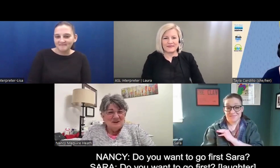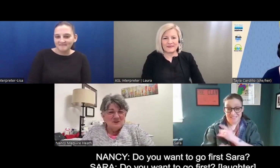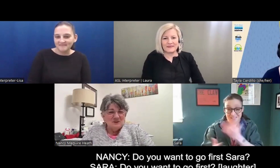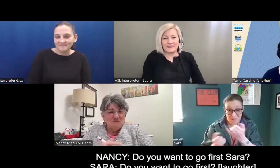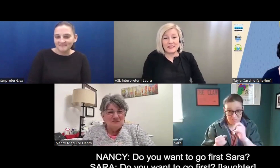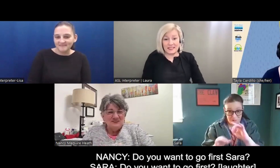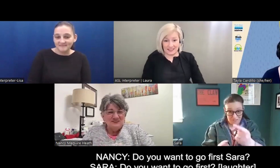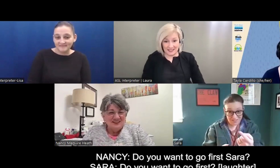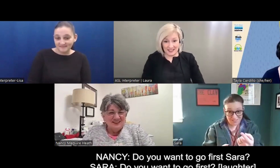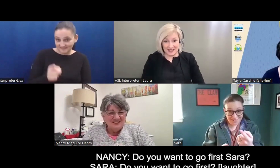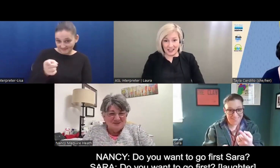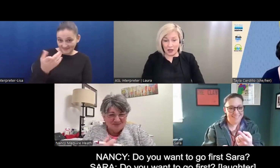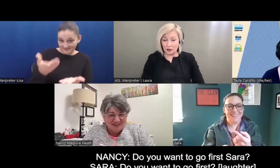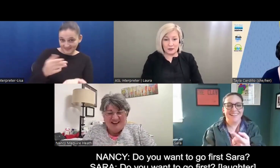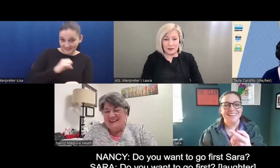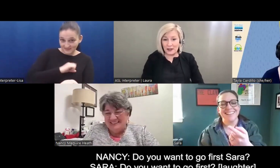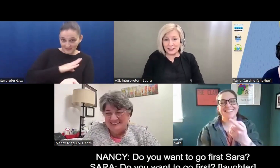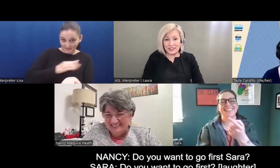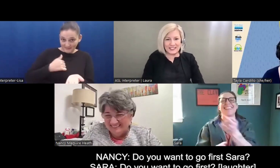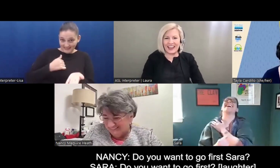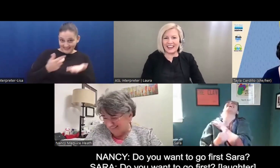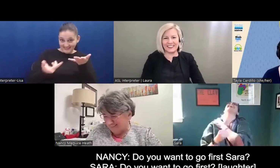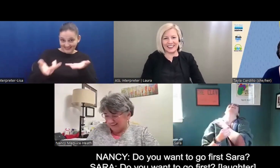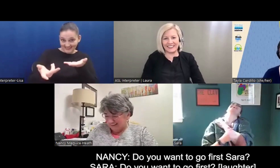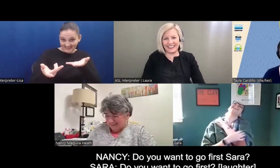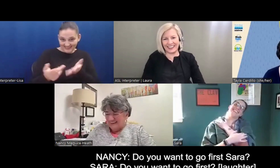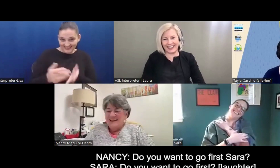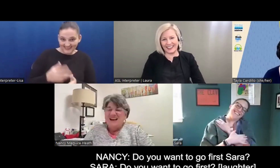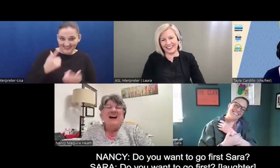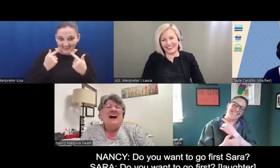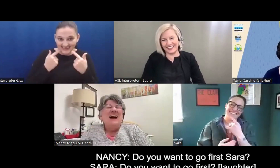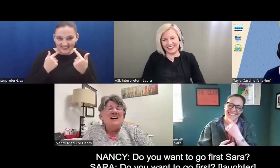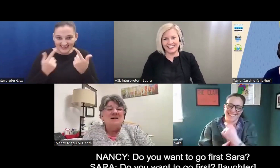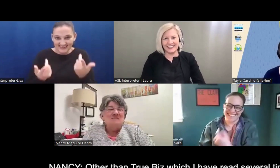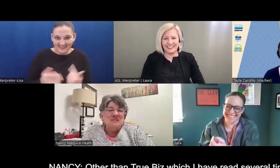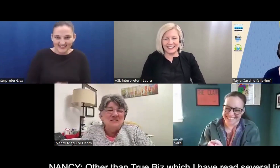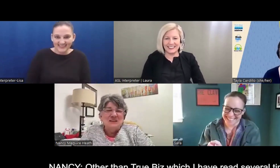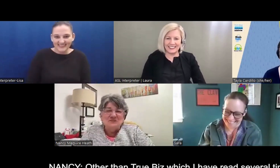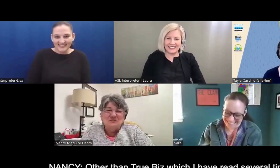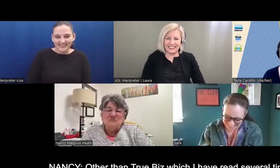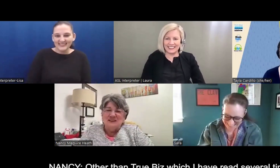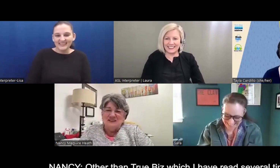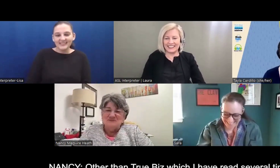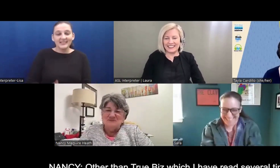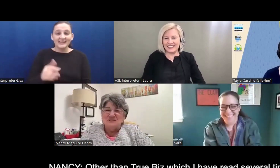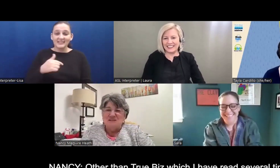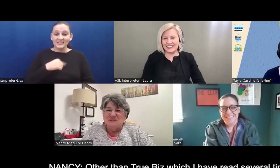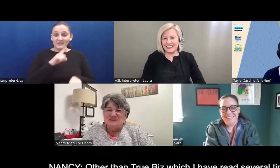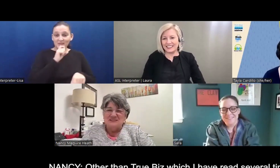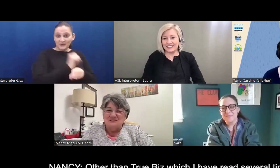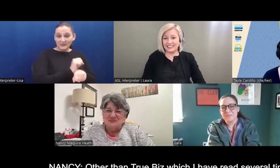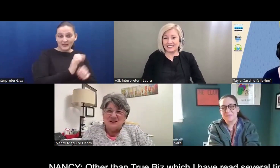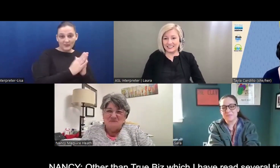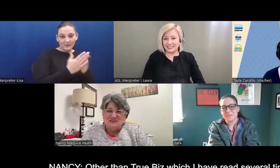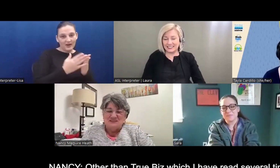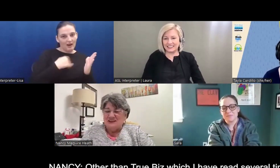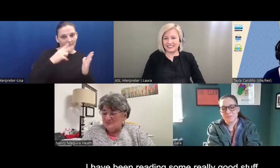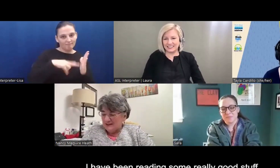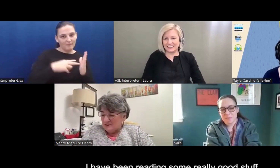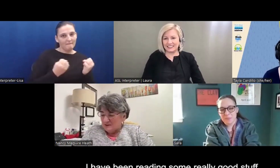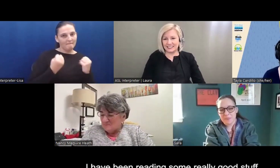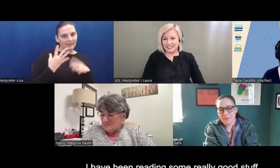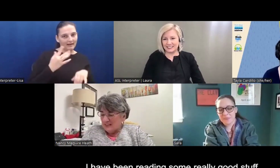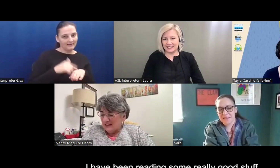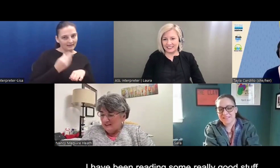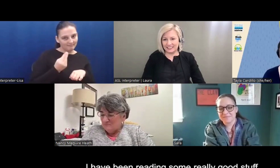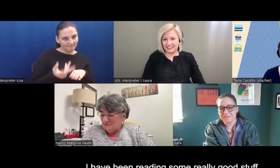You want to go first, Sarah? You want me? You want to go first? Whatever. Other than True Biz, which I've read several times now,